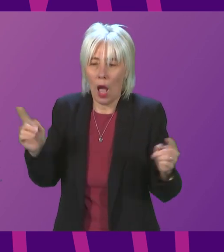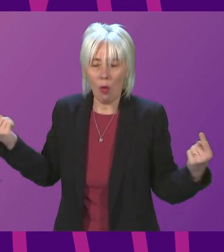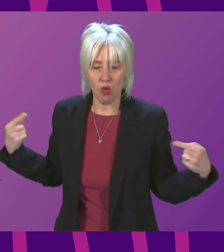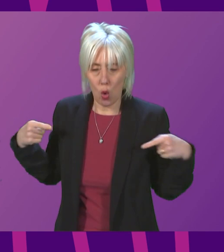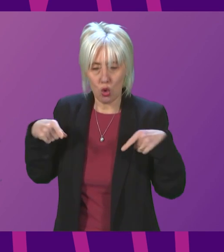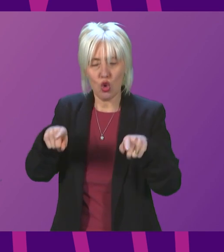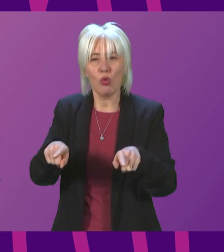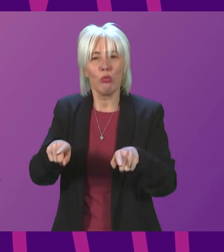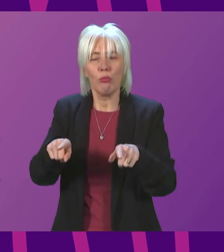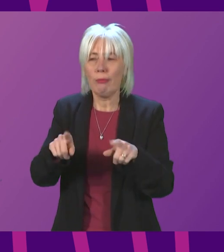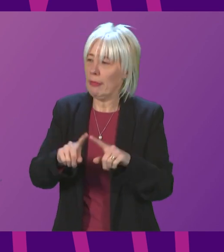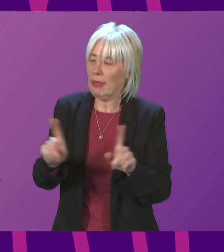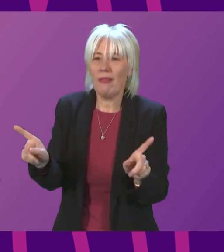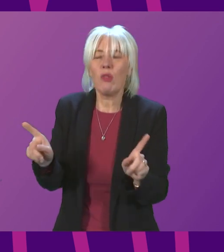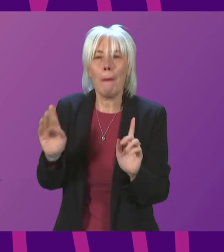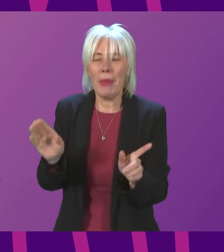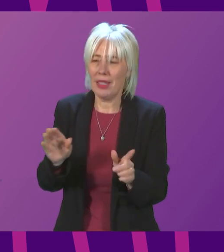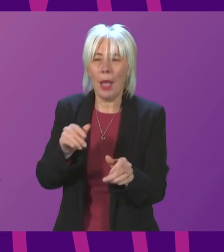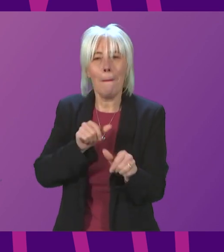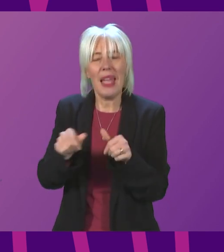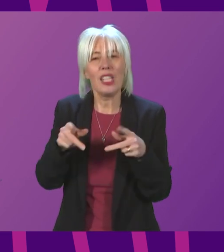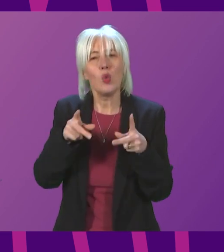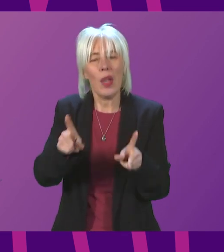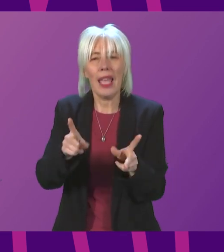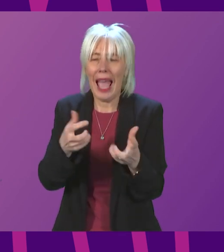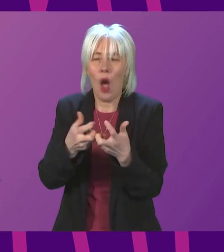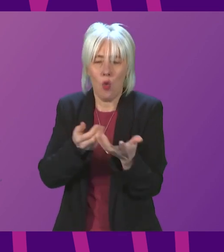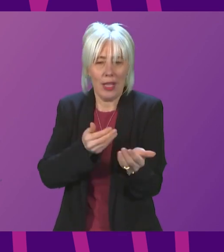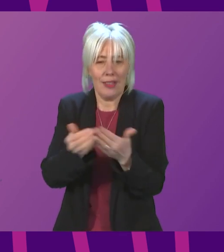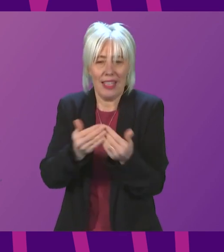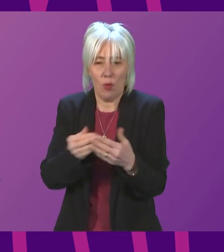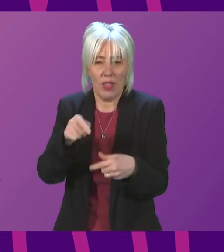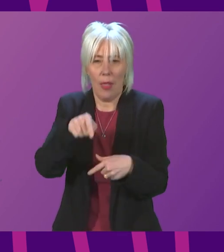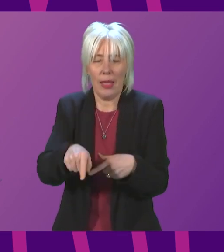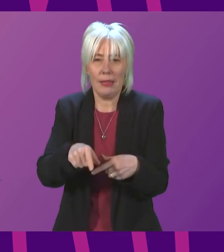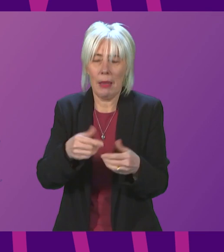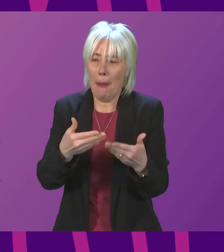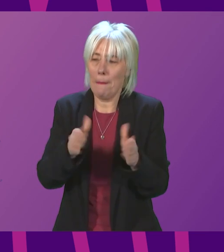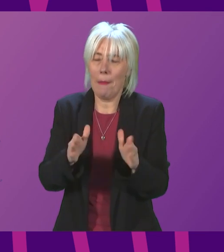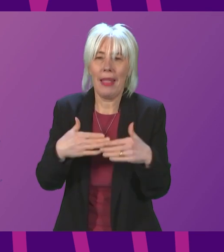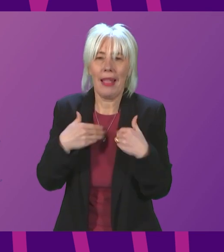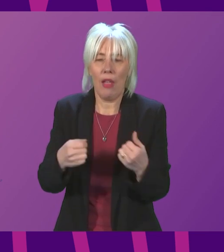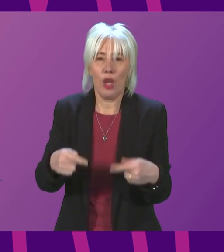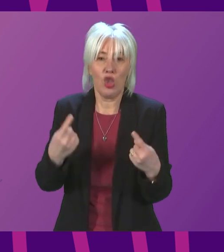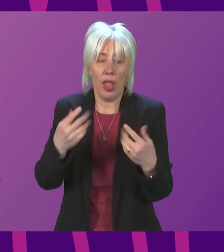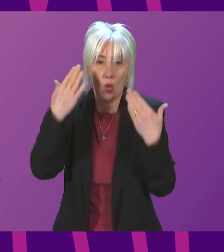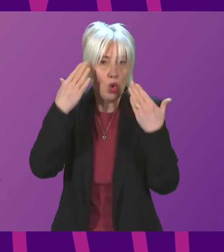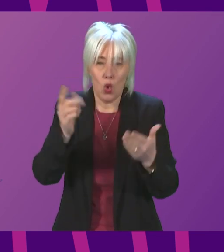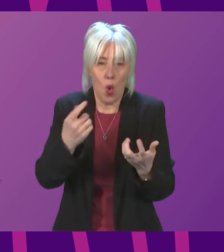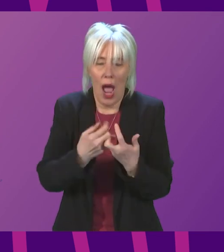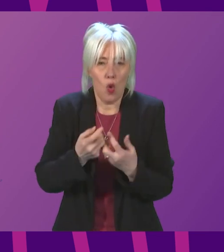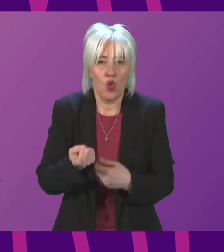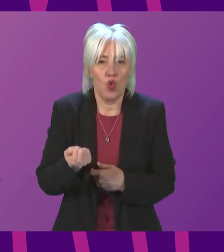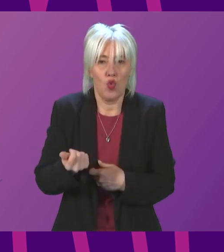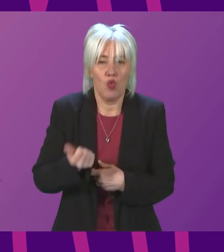point of view this is about the best ways of dealing with an unpredictable public health challenge. And right now the fact is